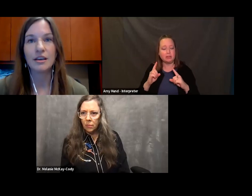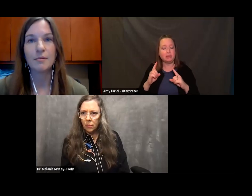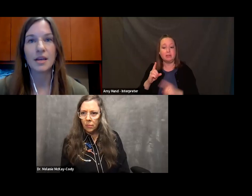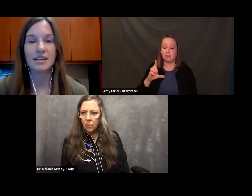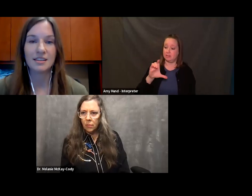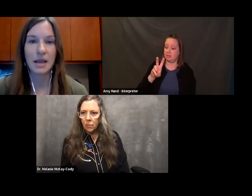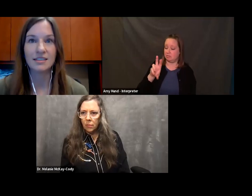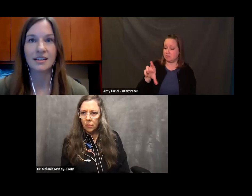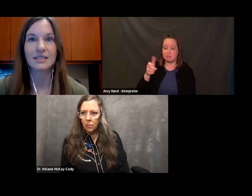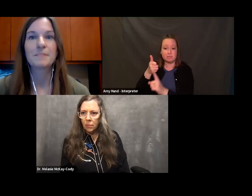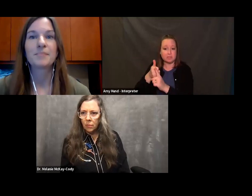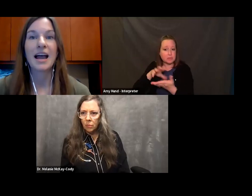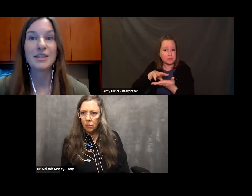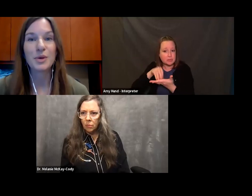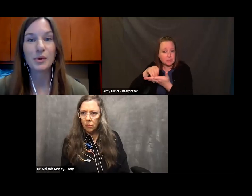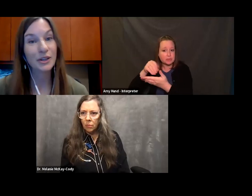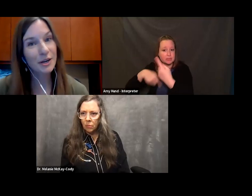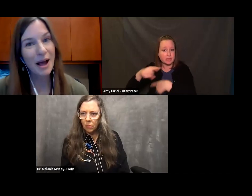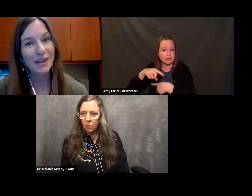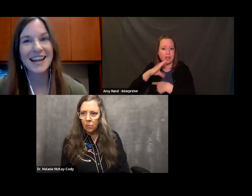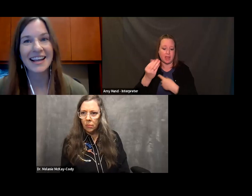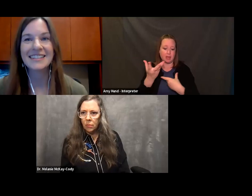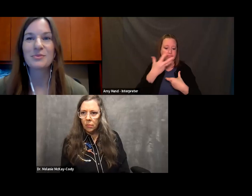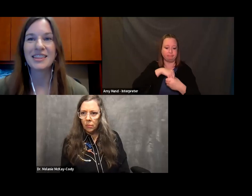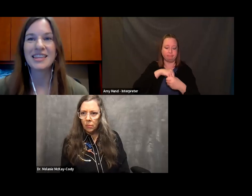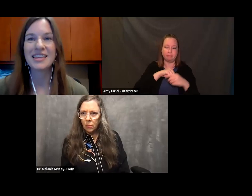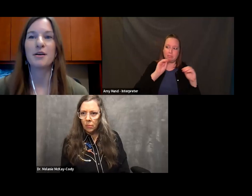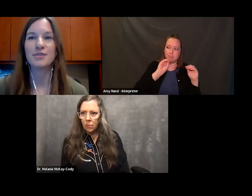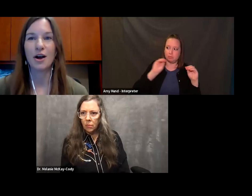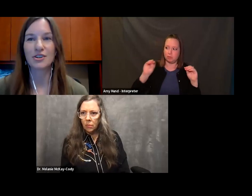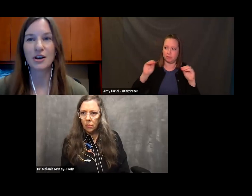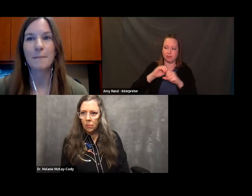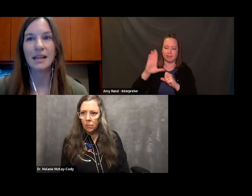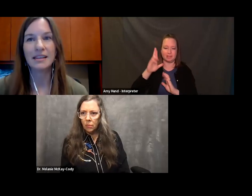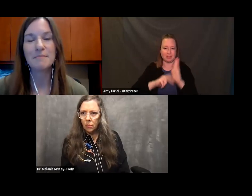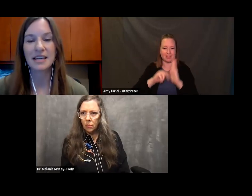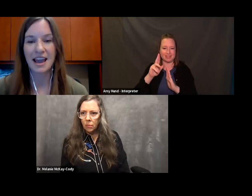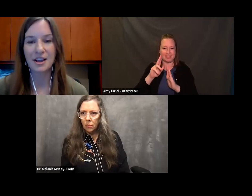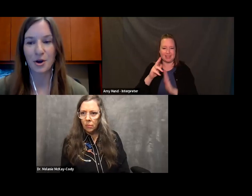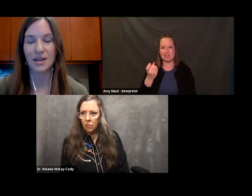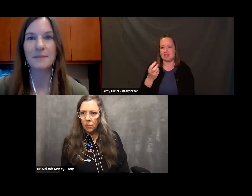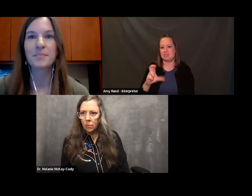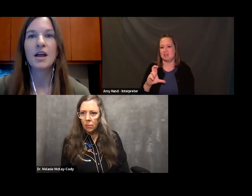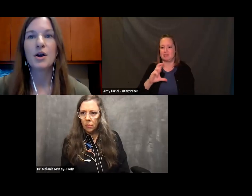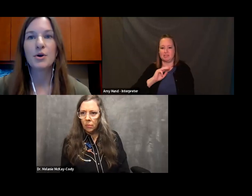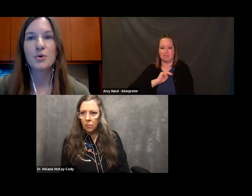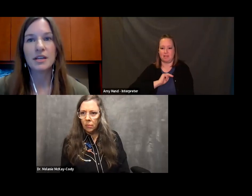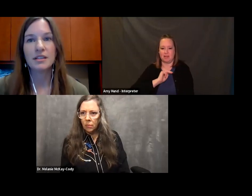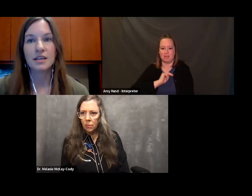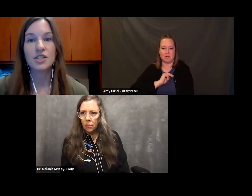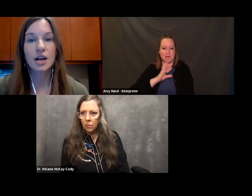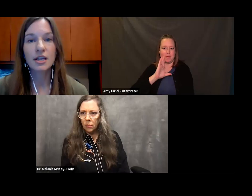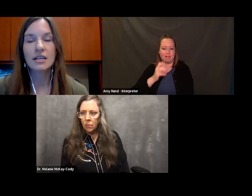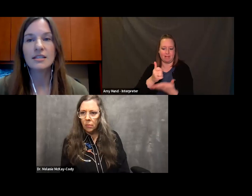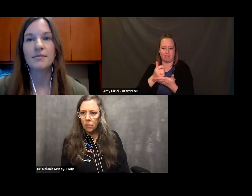included them in his paintings, as we will learn about tonight with the help of Dr. Melanie McKay Cody, who